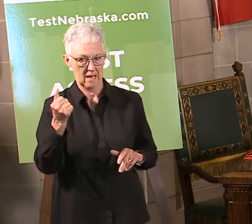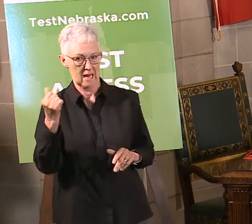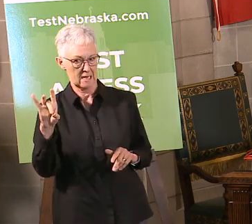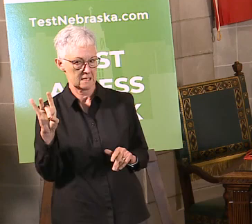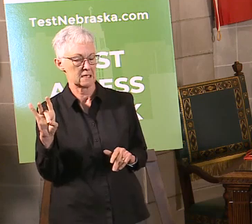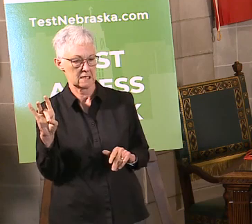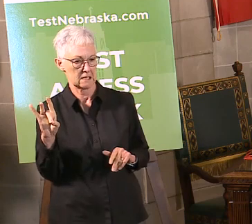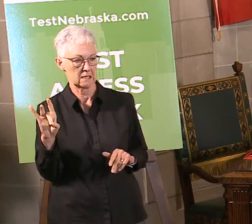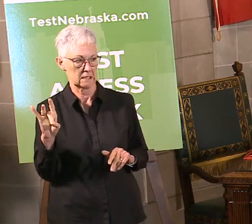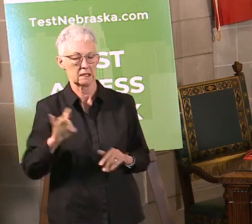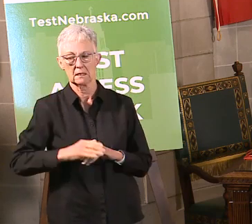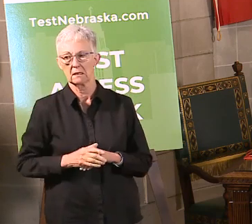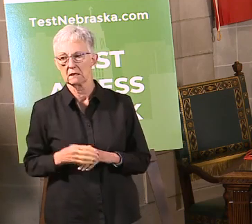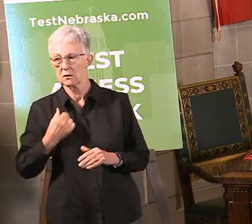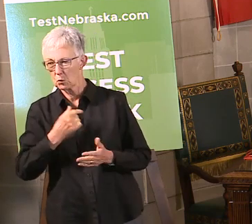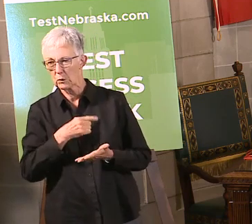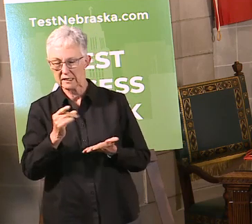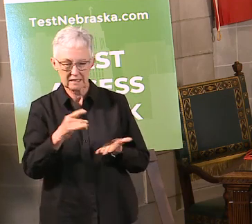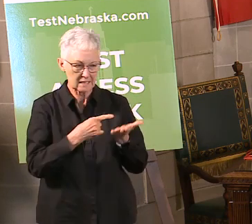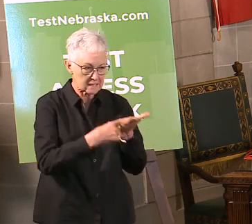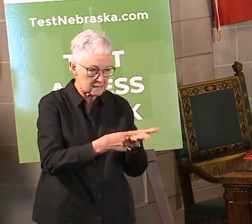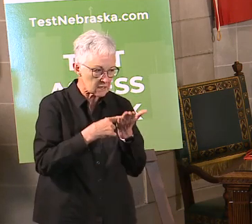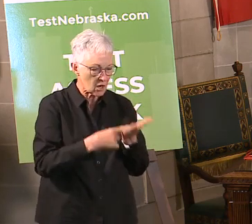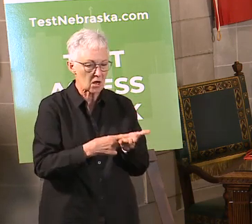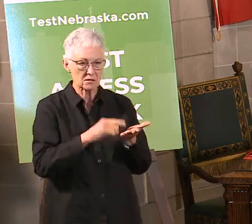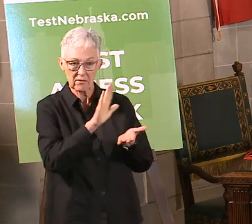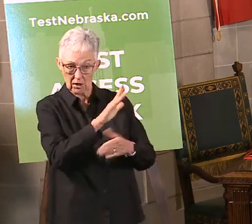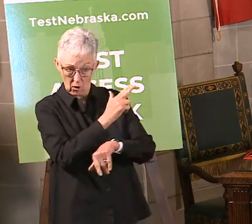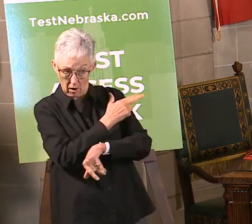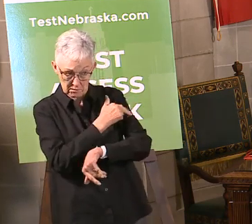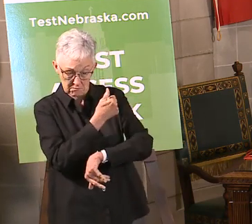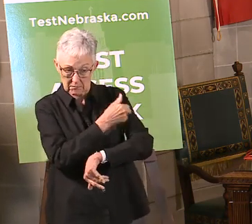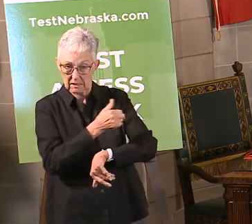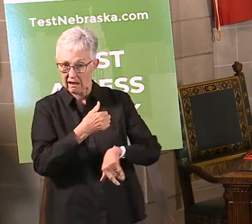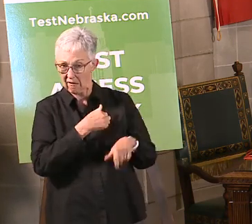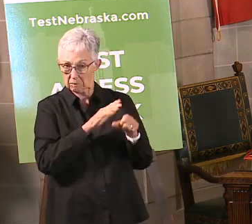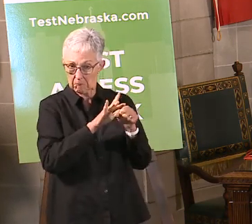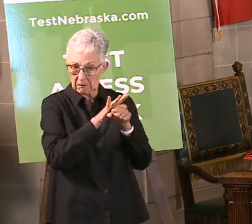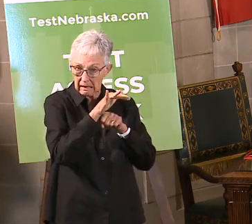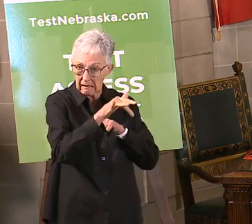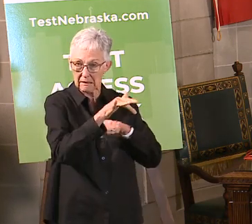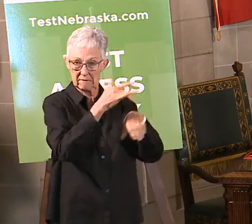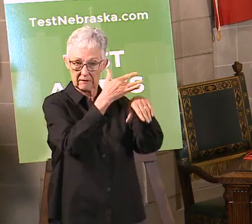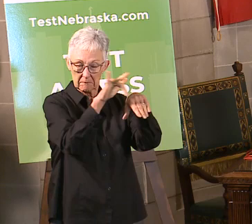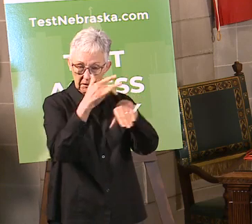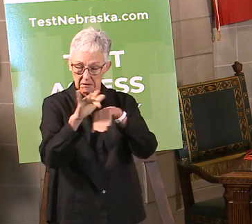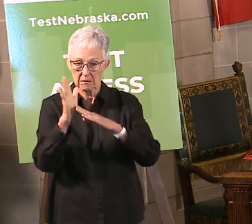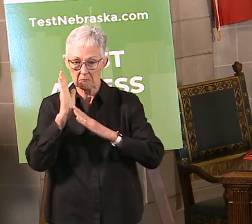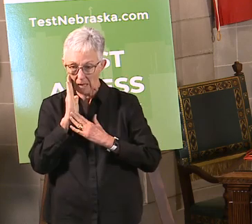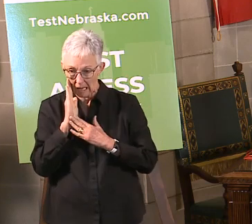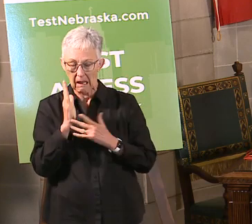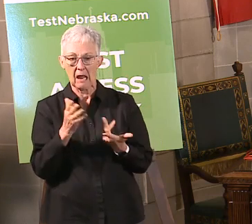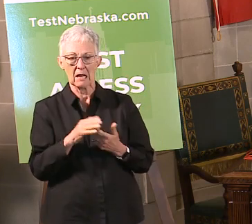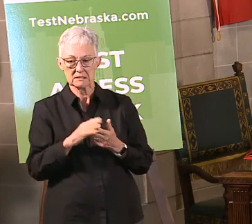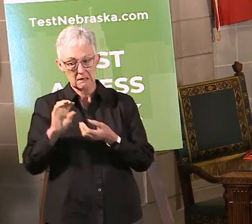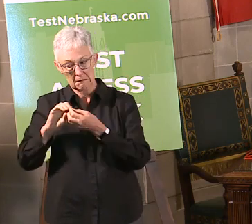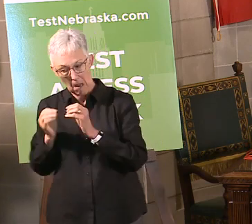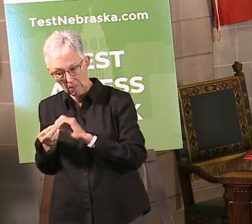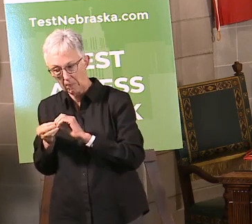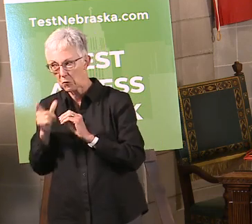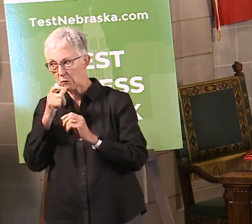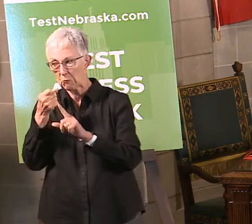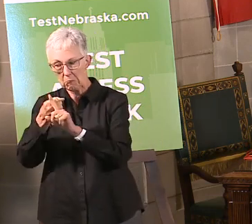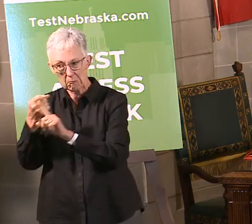We talked about the data with regards to the hospital availability, what's, you know, all the things going on with regard to their cases and so forth. If you